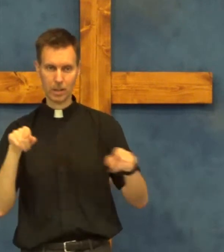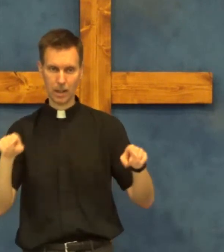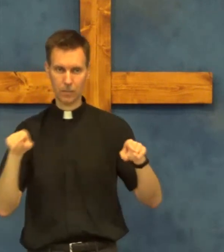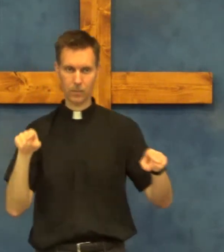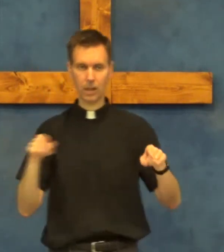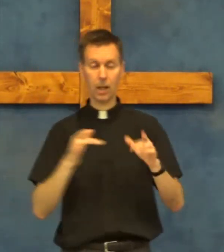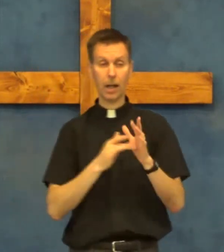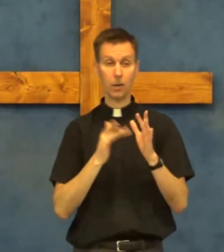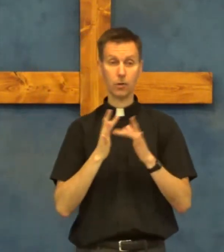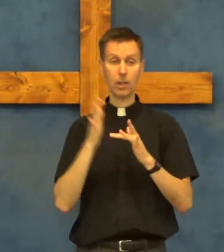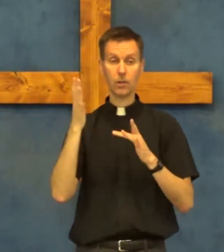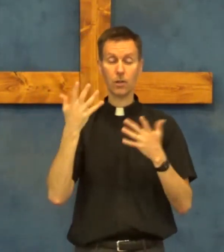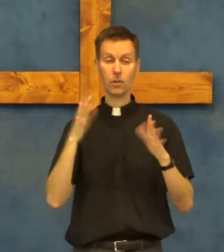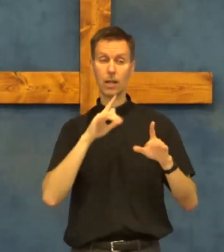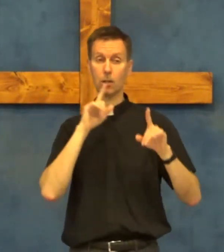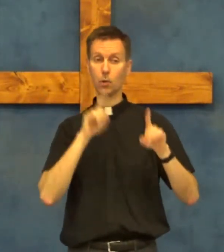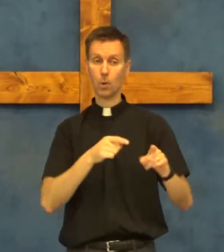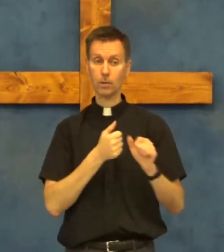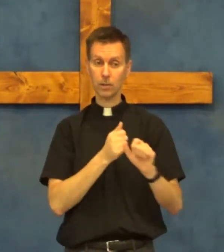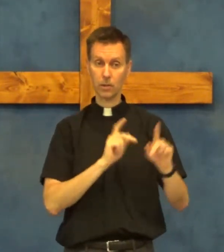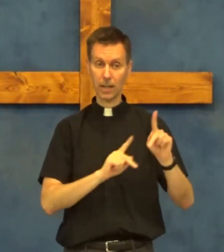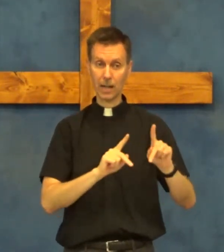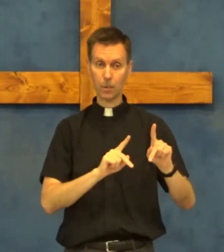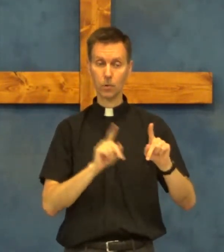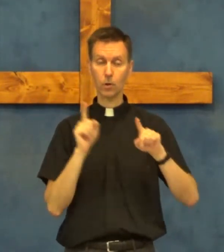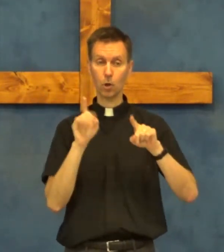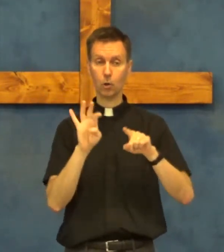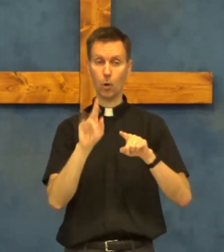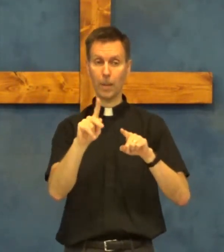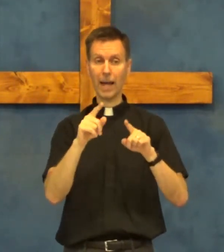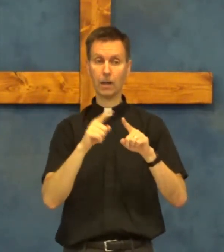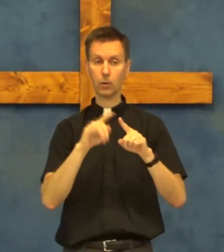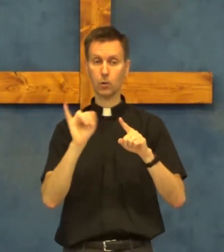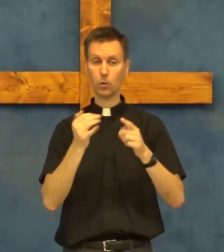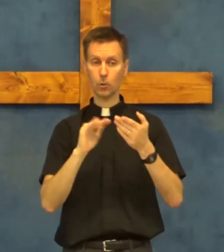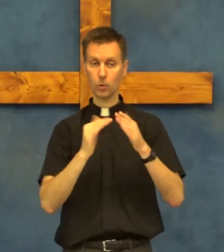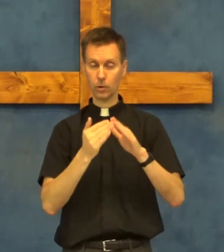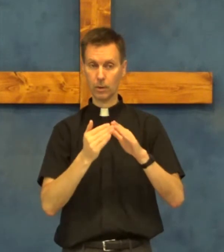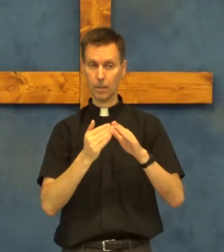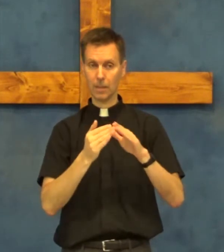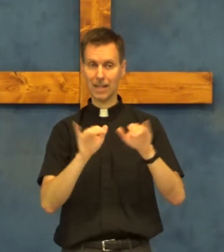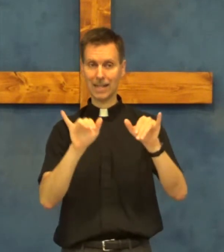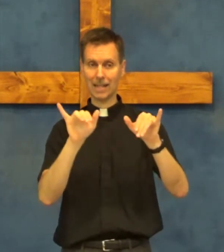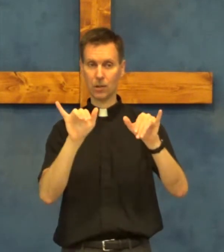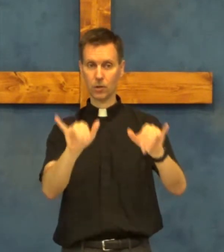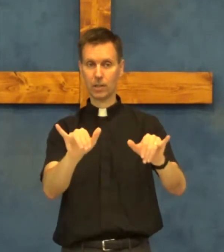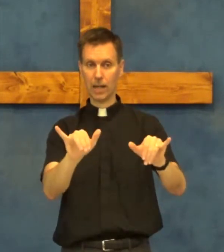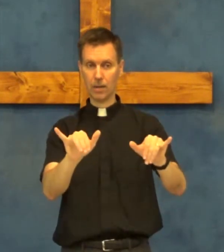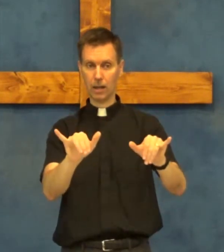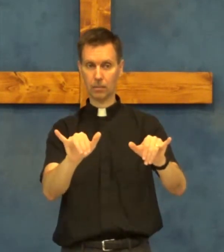there and Jesus had told the disciples go back to Jerusalem stay there